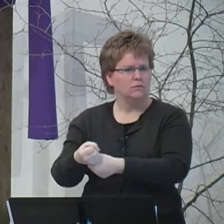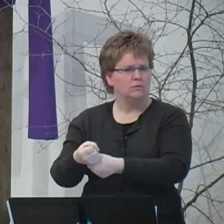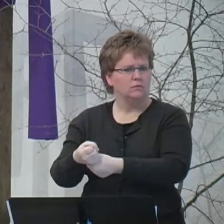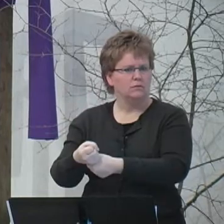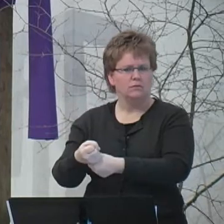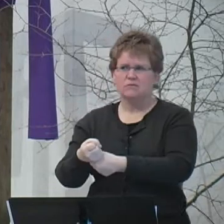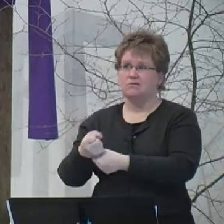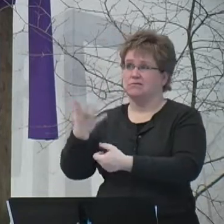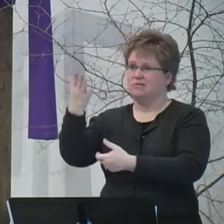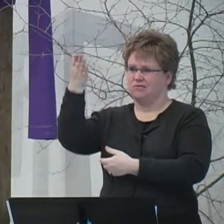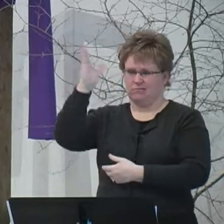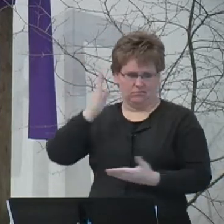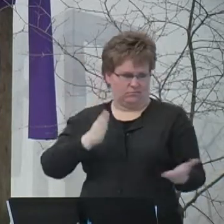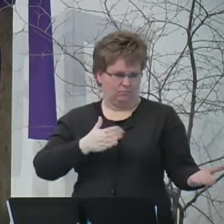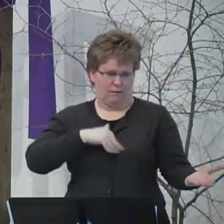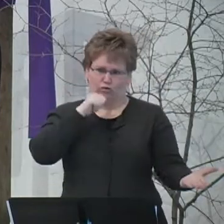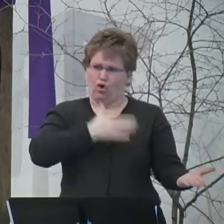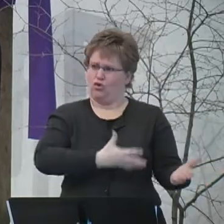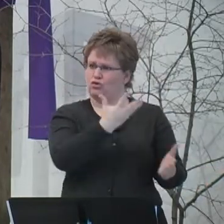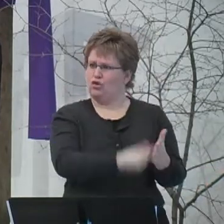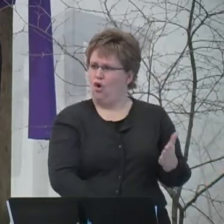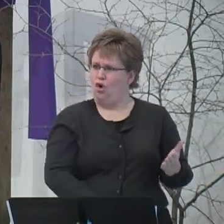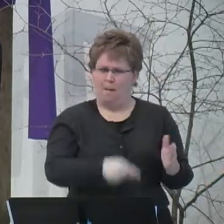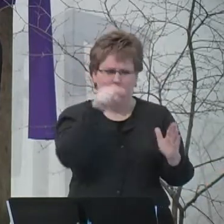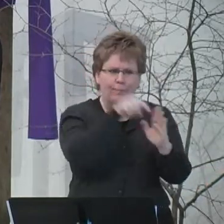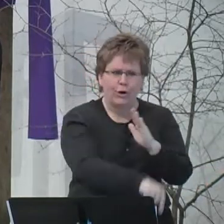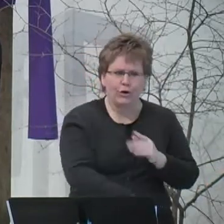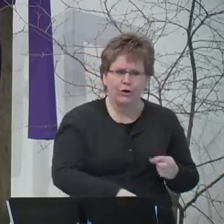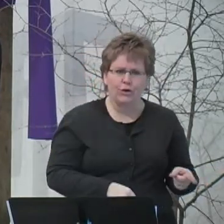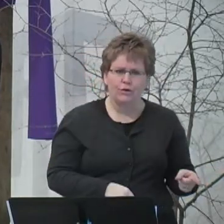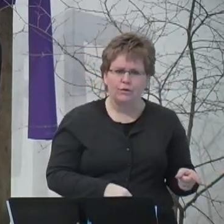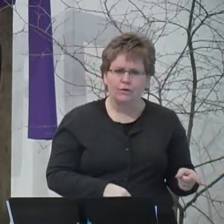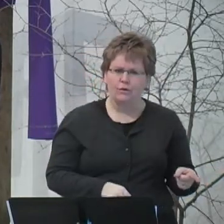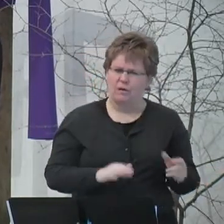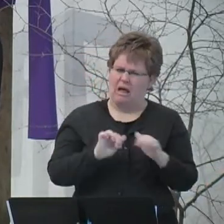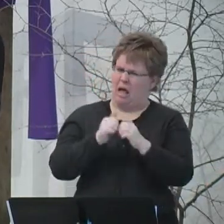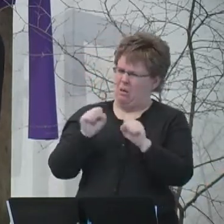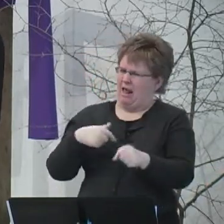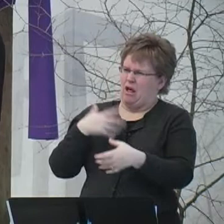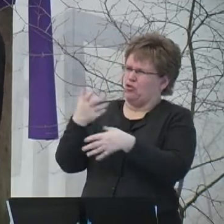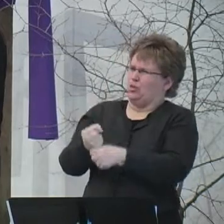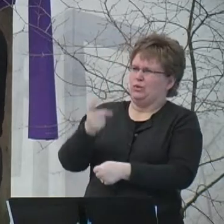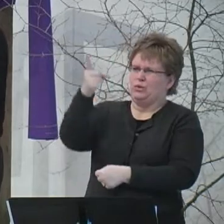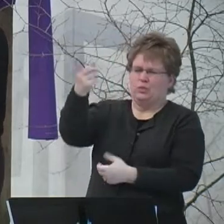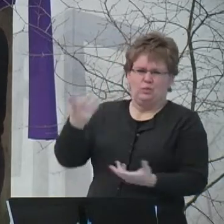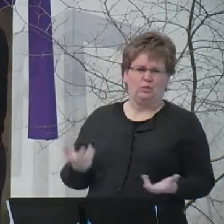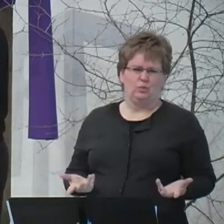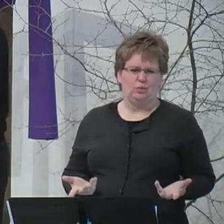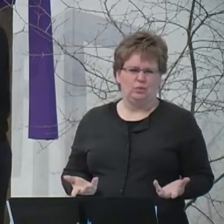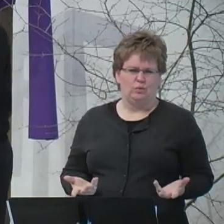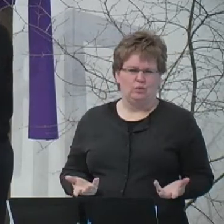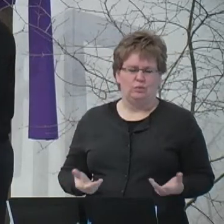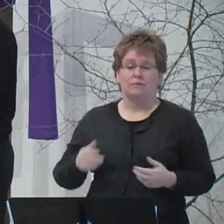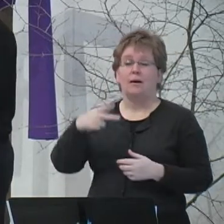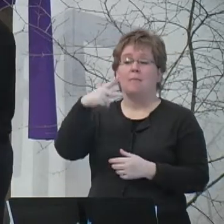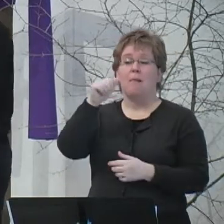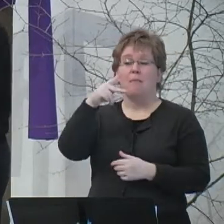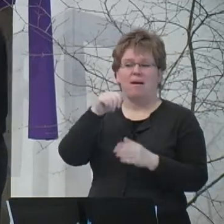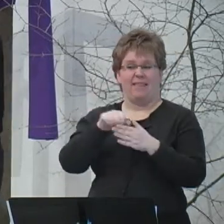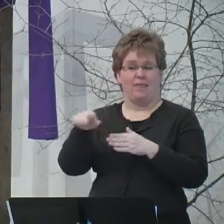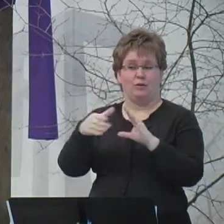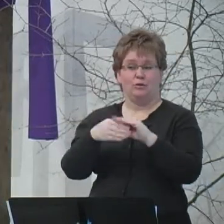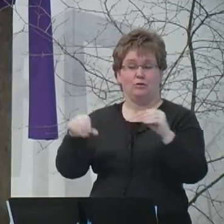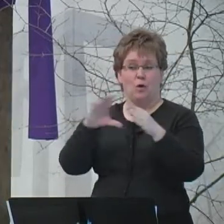God really love him? In the story, Papa responded to Mac's question this way. It says,